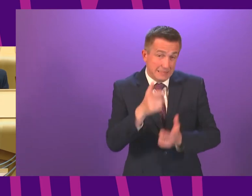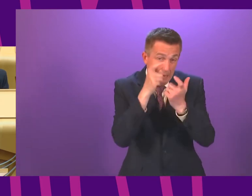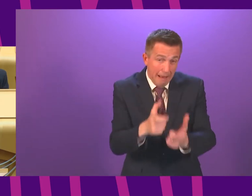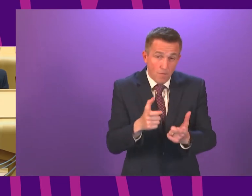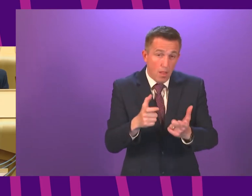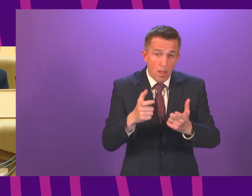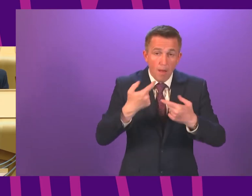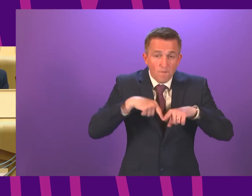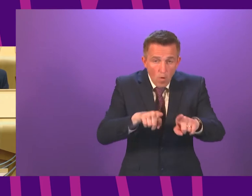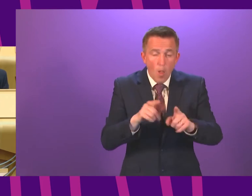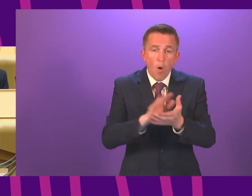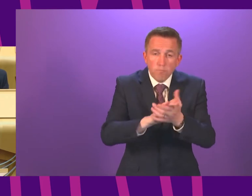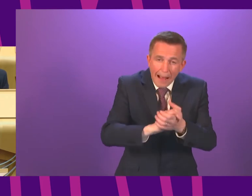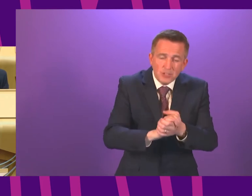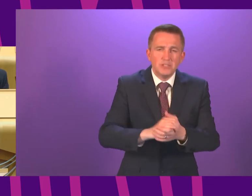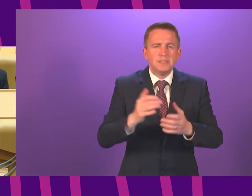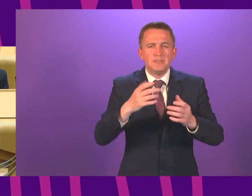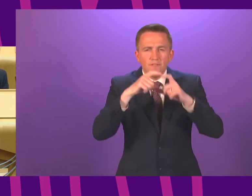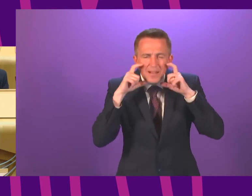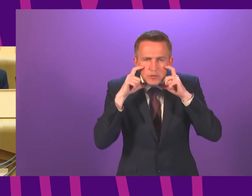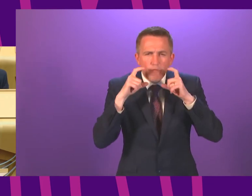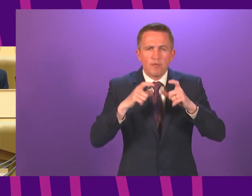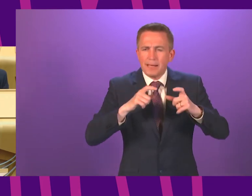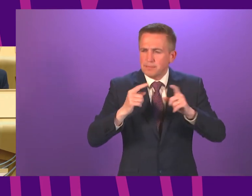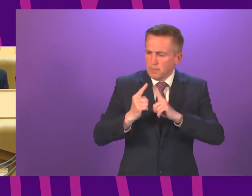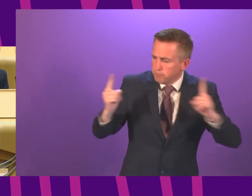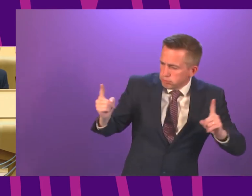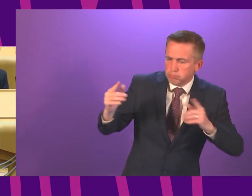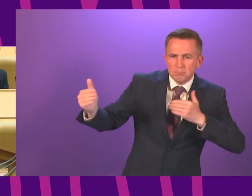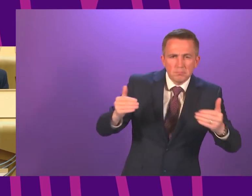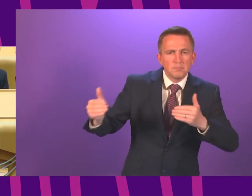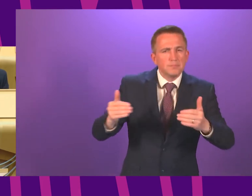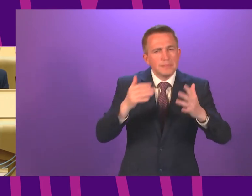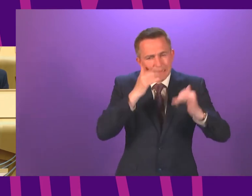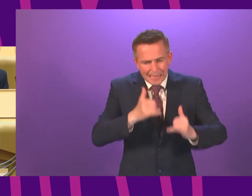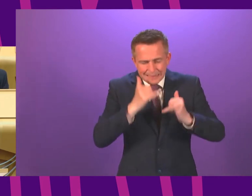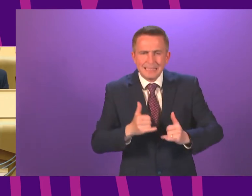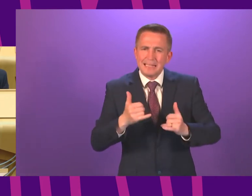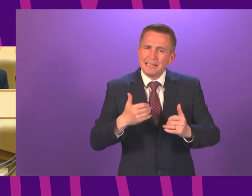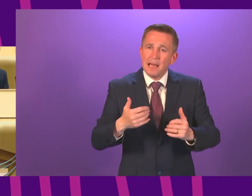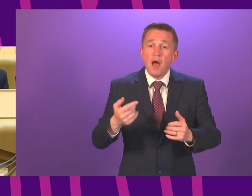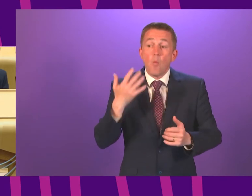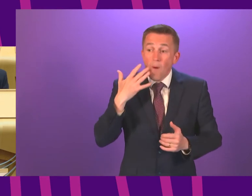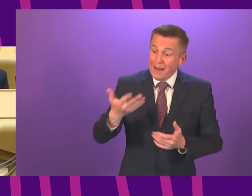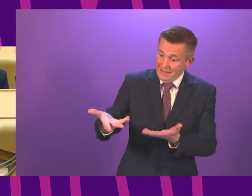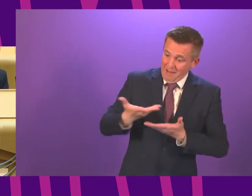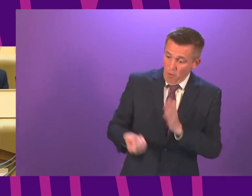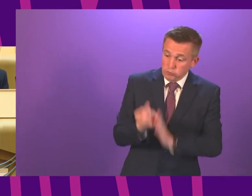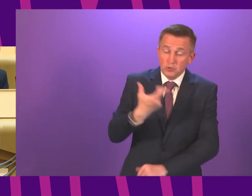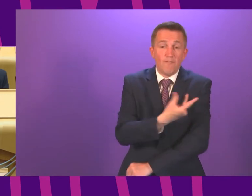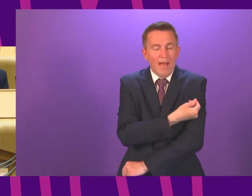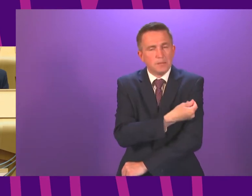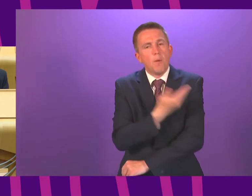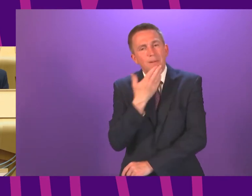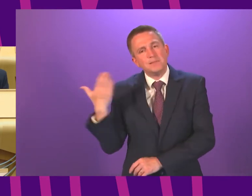of the important guidance on hygiene, distancing and face coverings, keep getting tested, and come forward to be vaccinated as soon as you get the